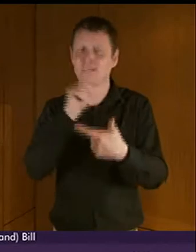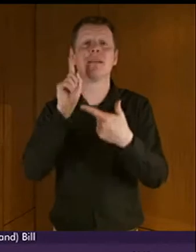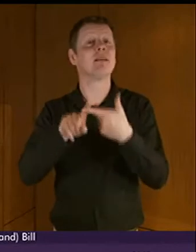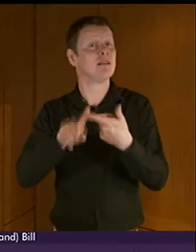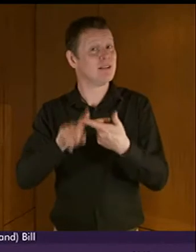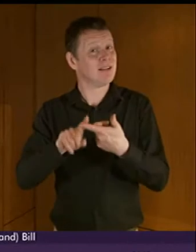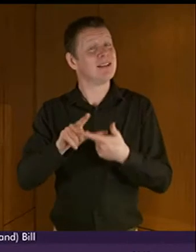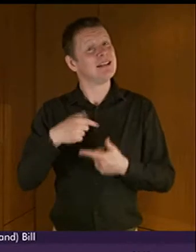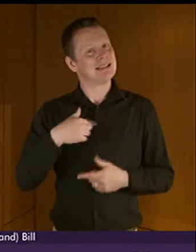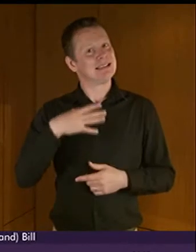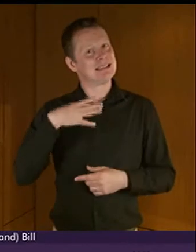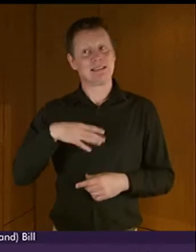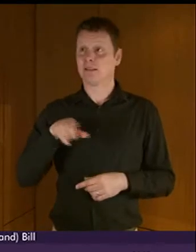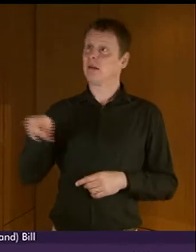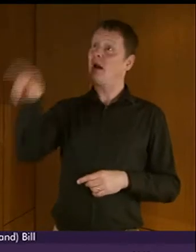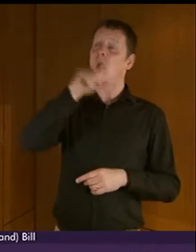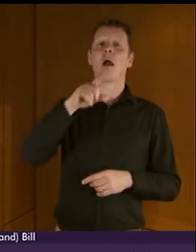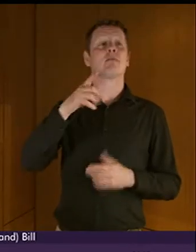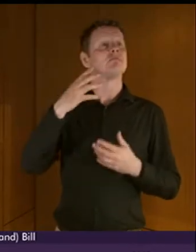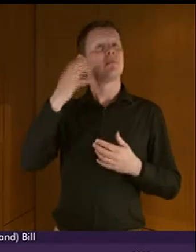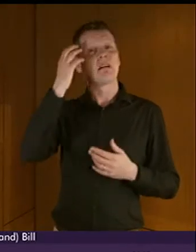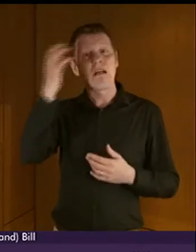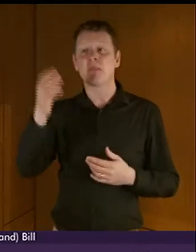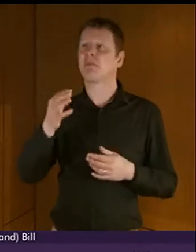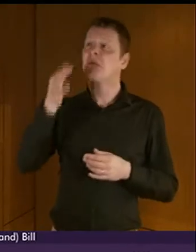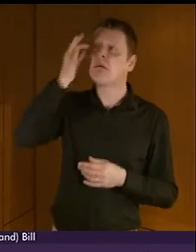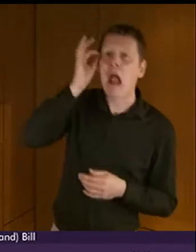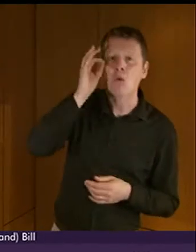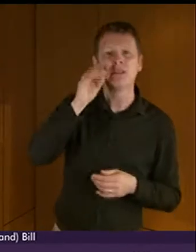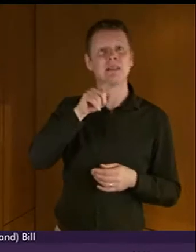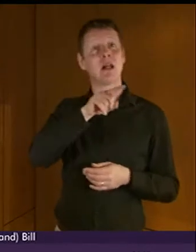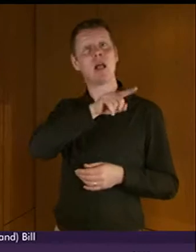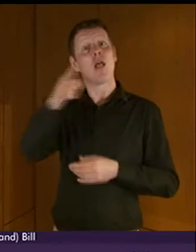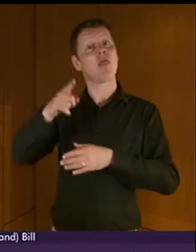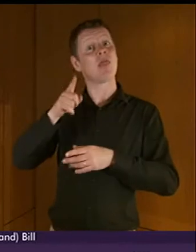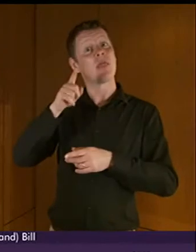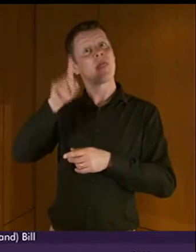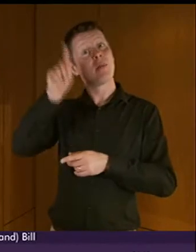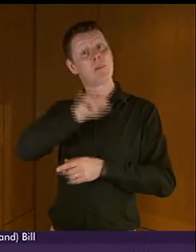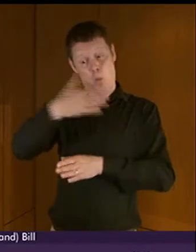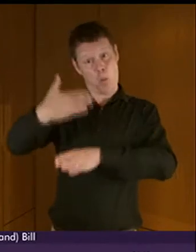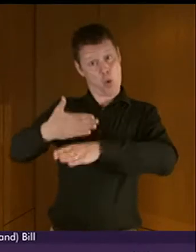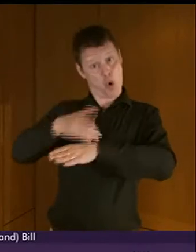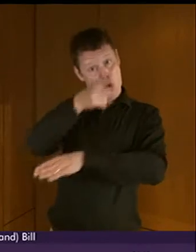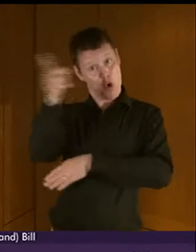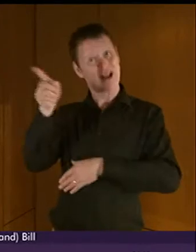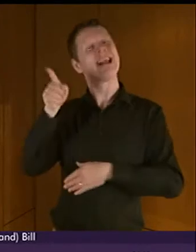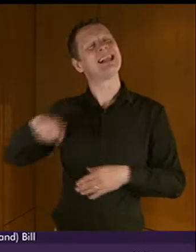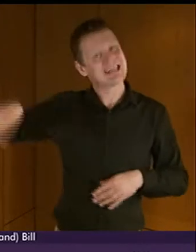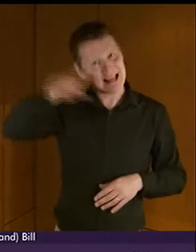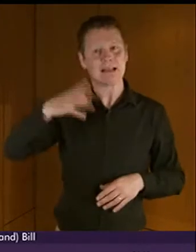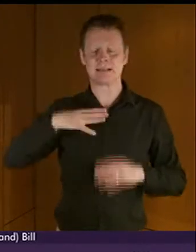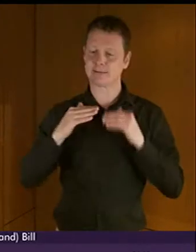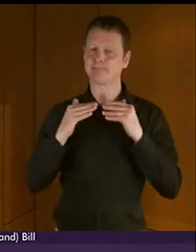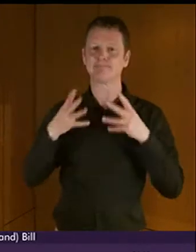work within these organisations to do what Dennis Robertson described earlier on about getting level